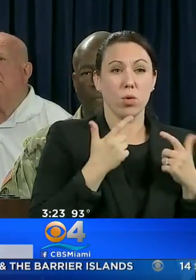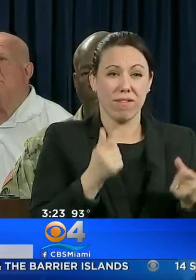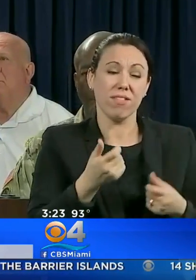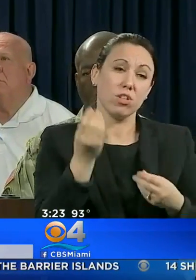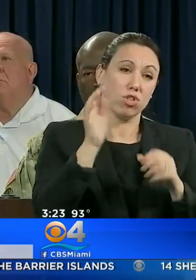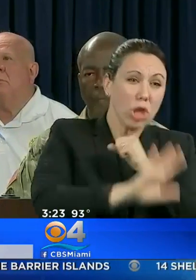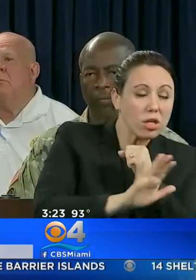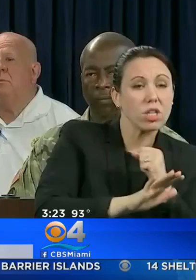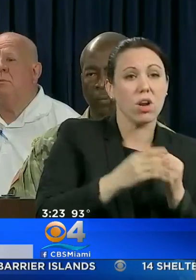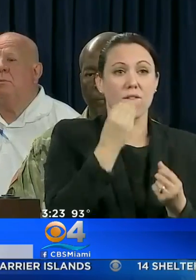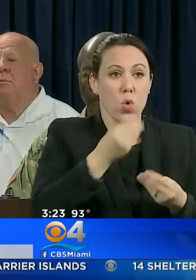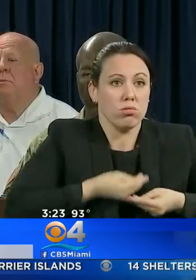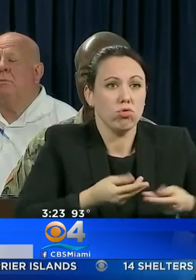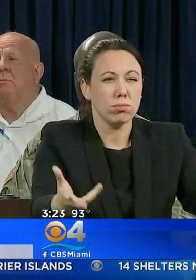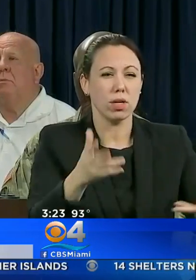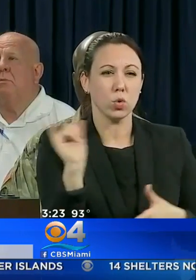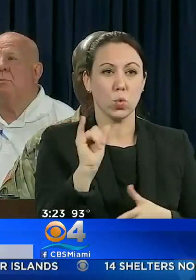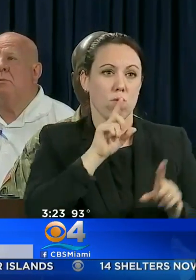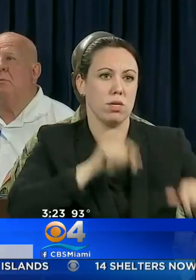DISTRIBUTION, AND RESPONSE EFFORTS.